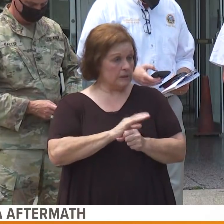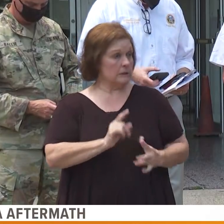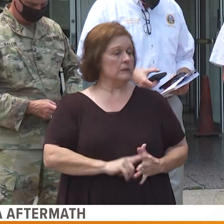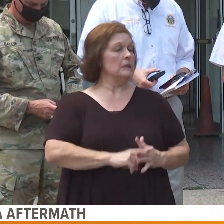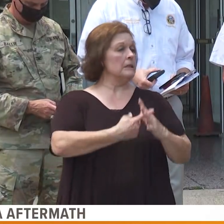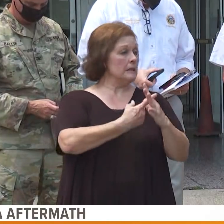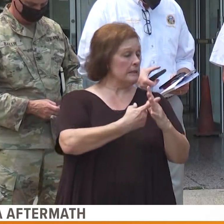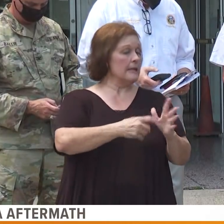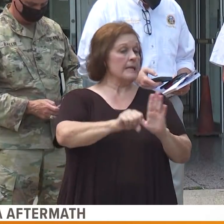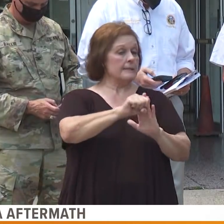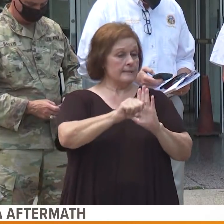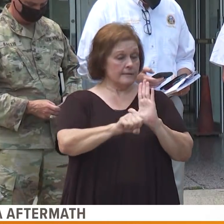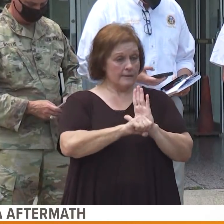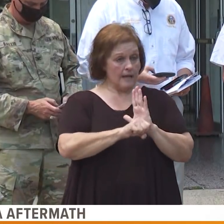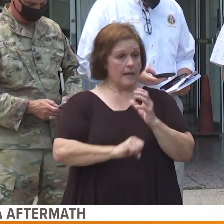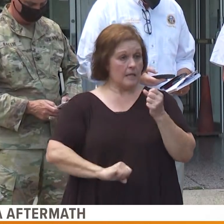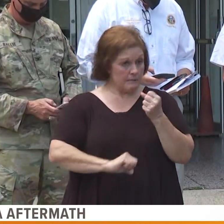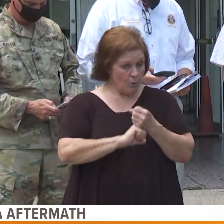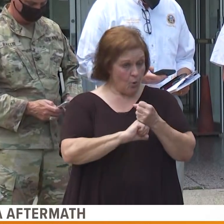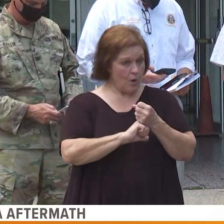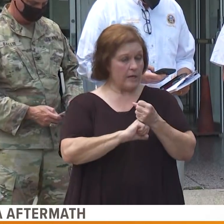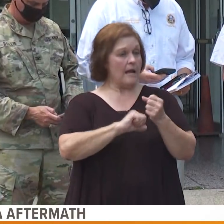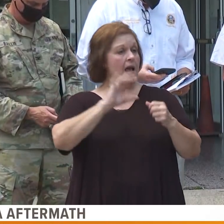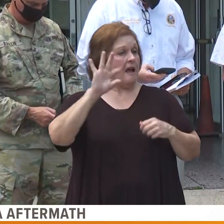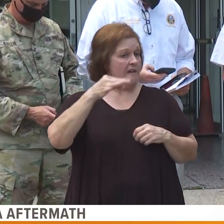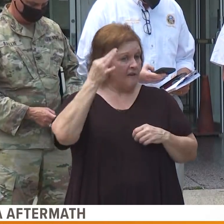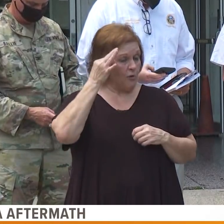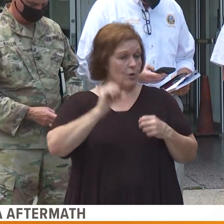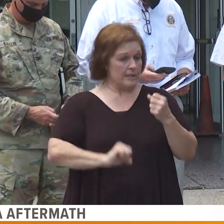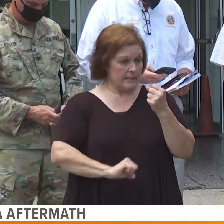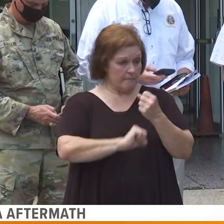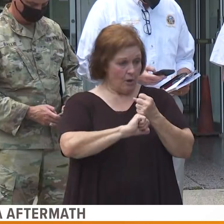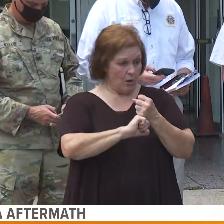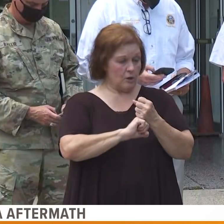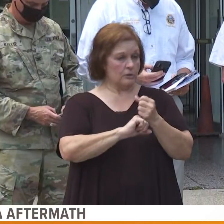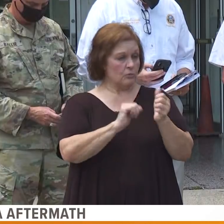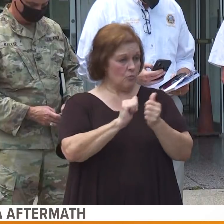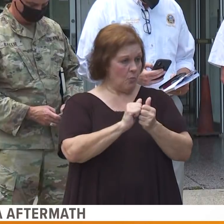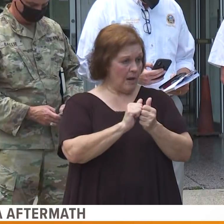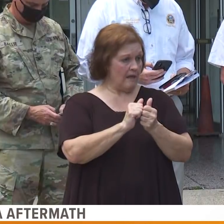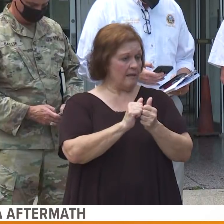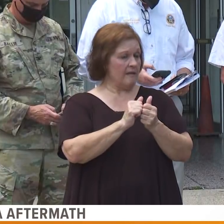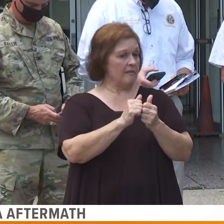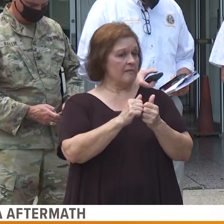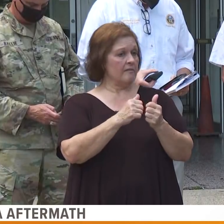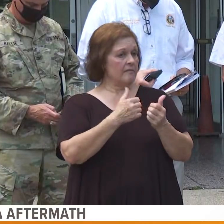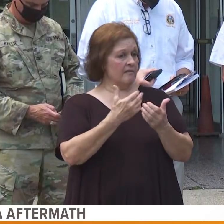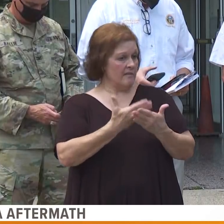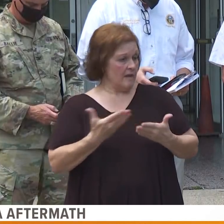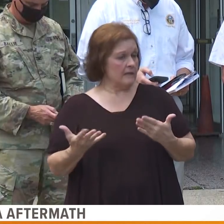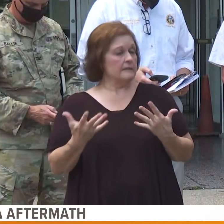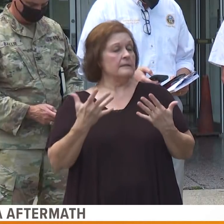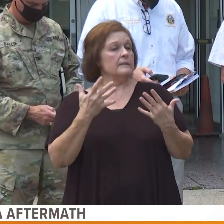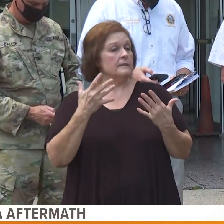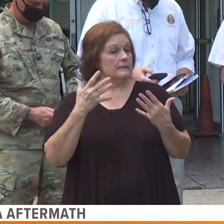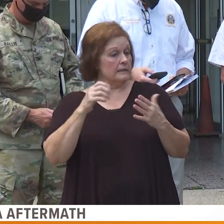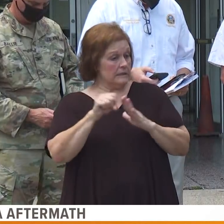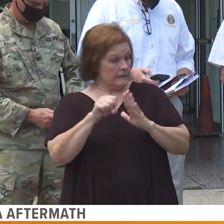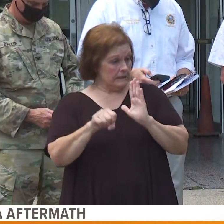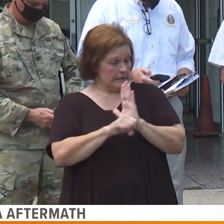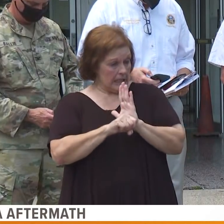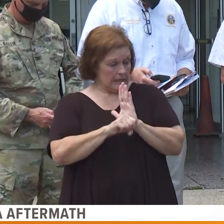state-supported, and federally supported with assets. State is clearly in the lead.